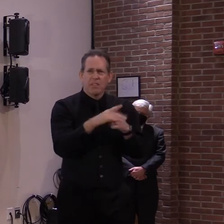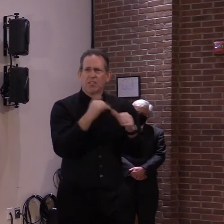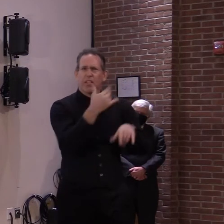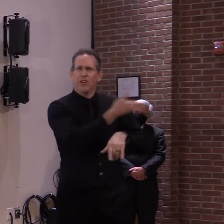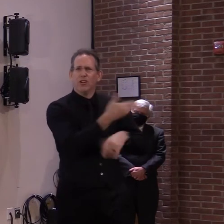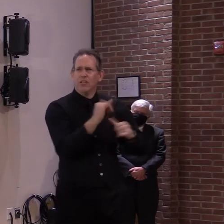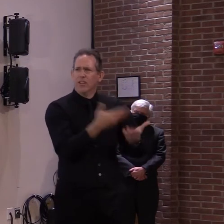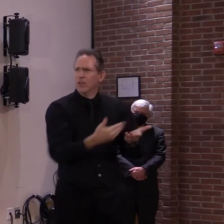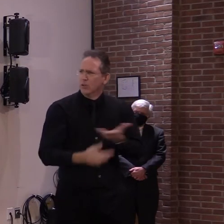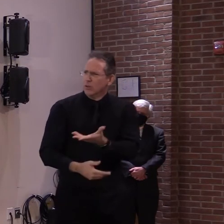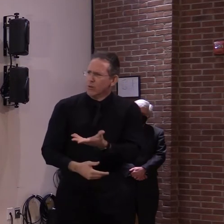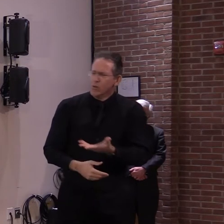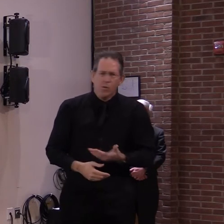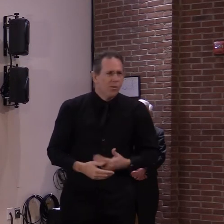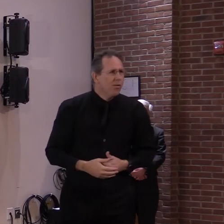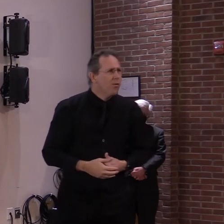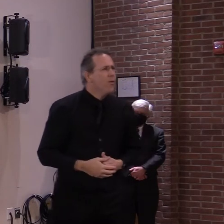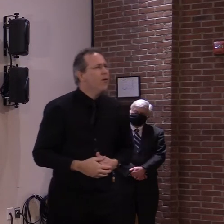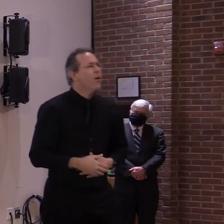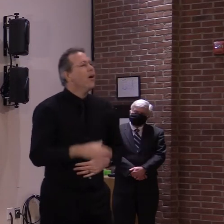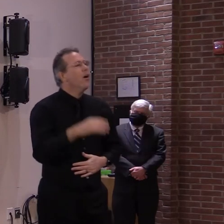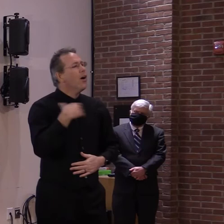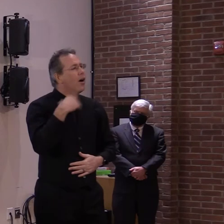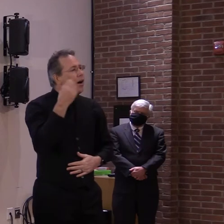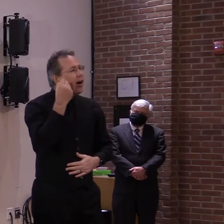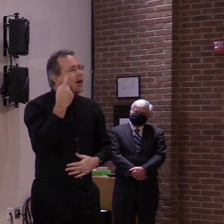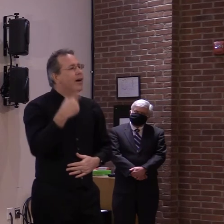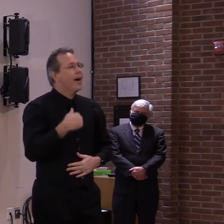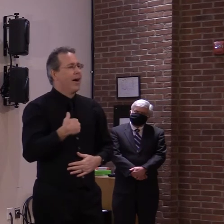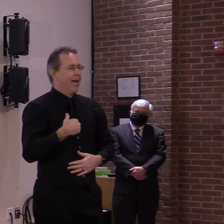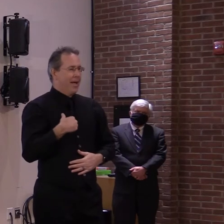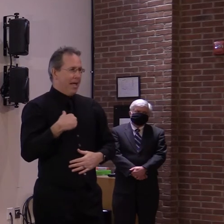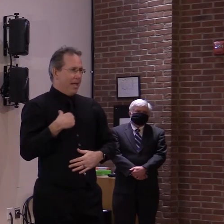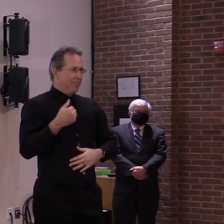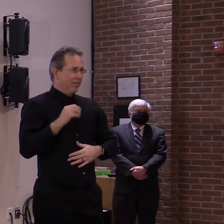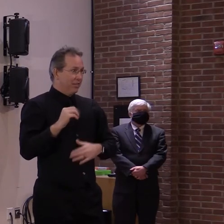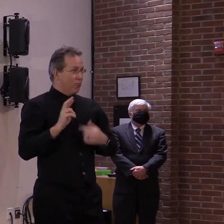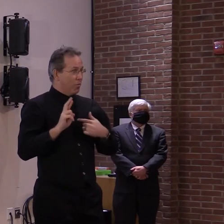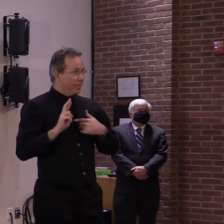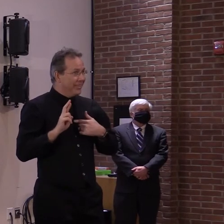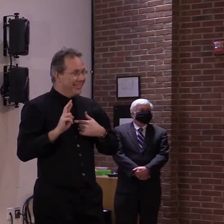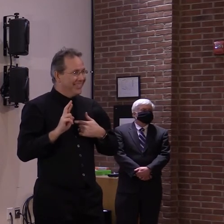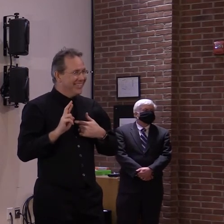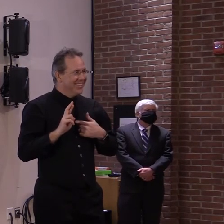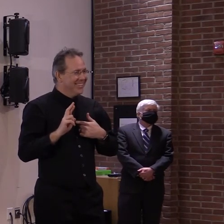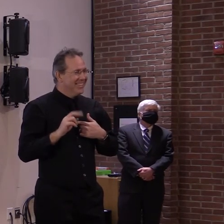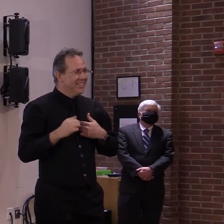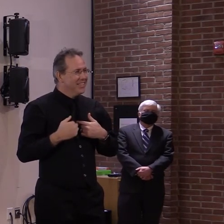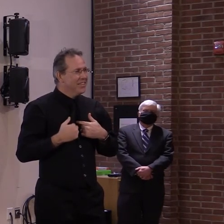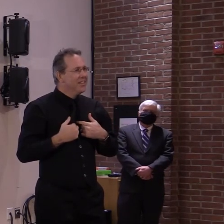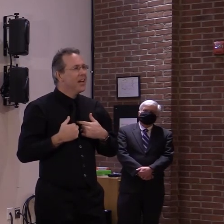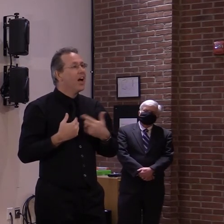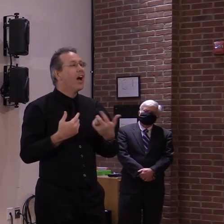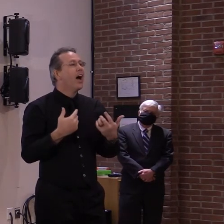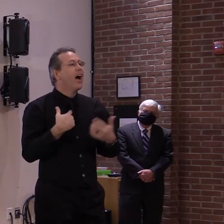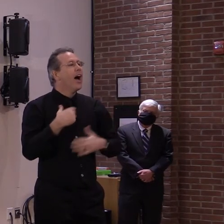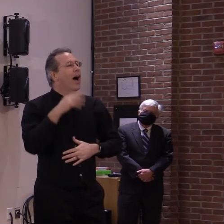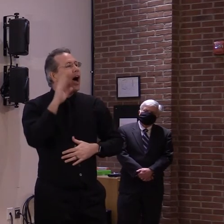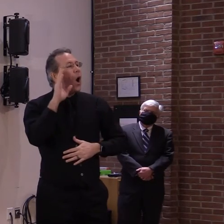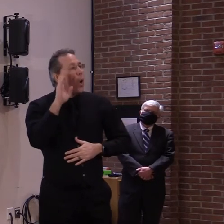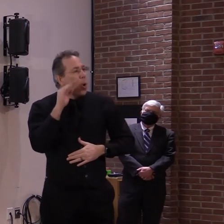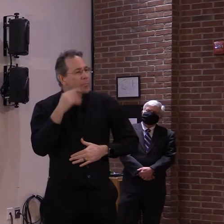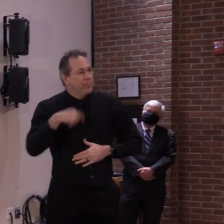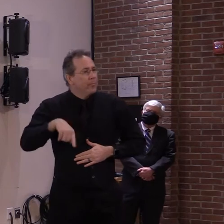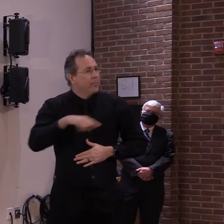figure out, uh, what the, what the party wants to represent, who they want to be. And, uh, we'll all have to make decisions at that point.